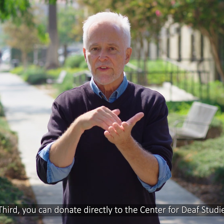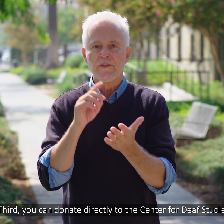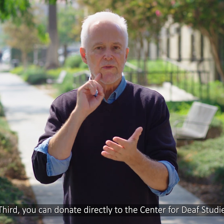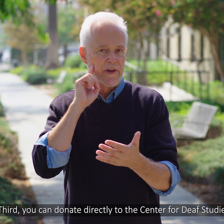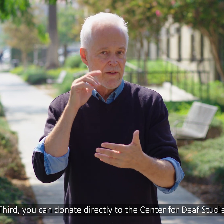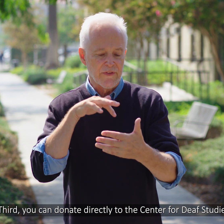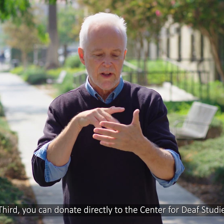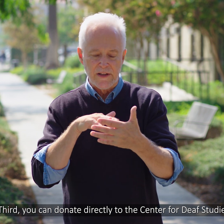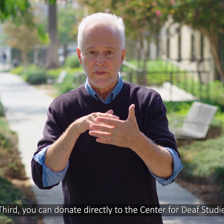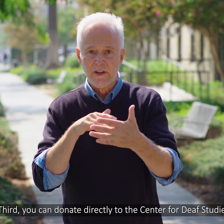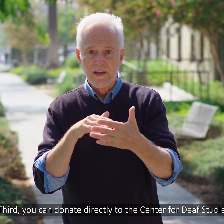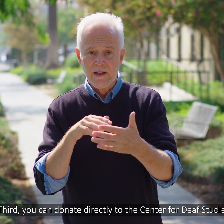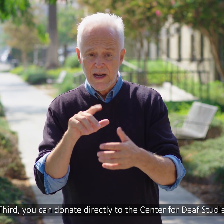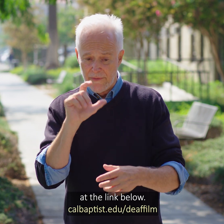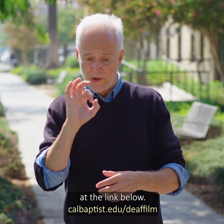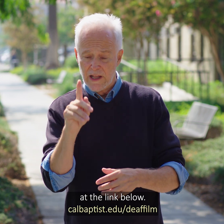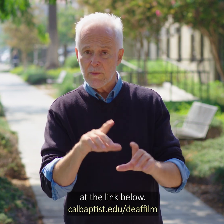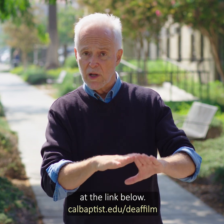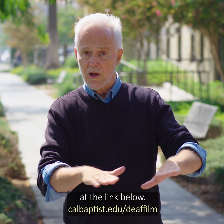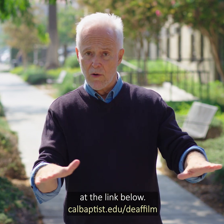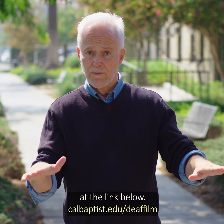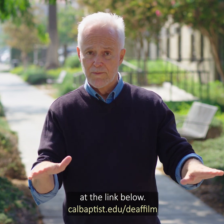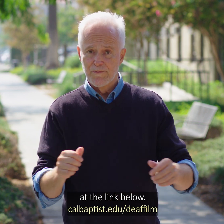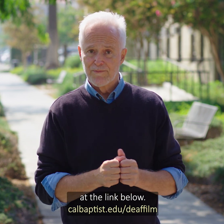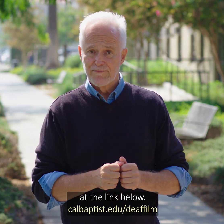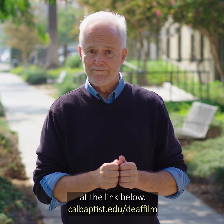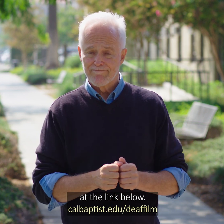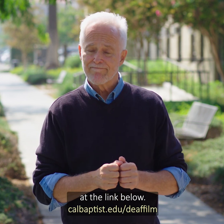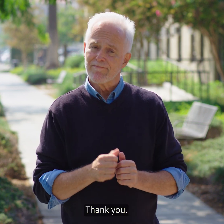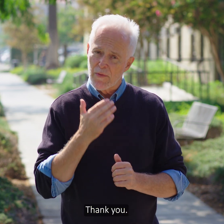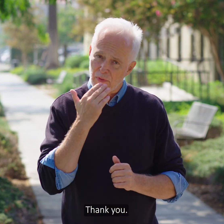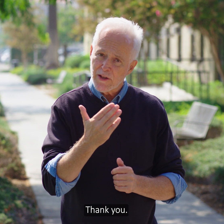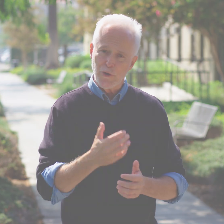Center for Deaf Studies at the link below. Thank you.